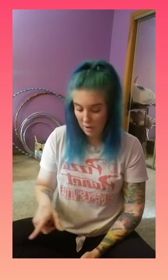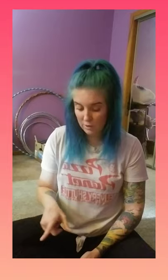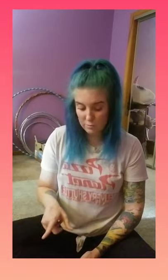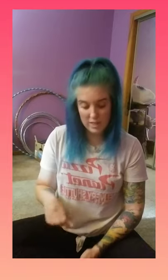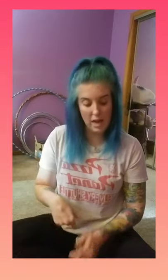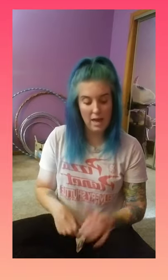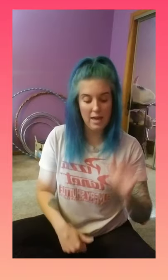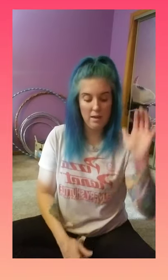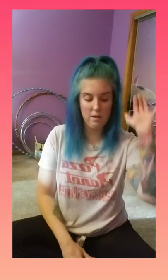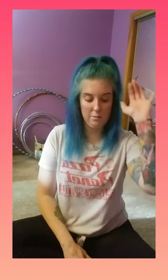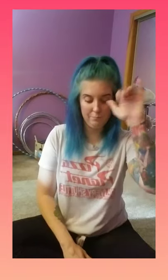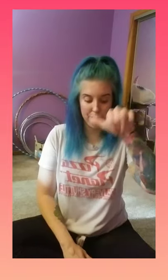you take